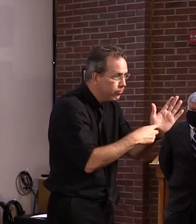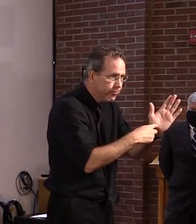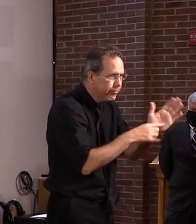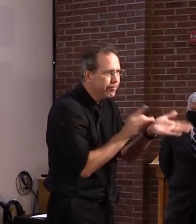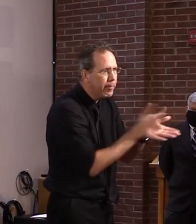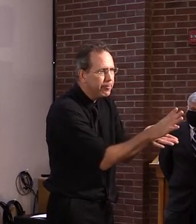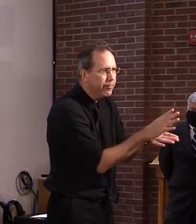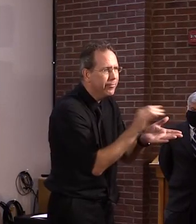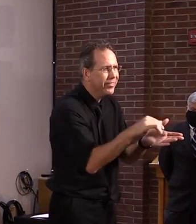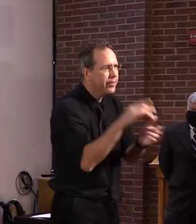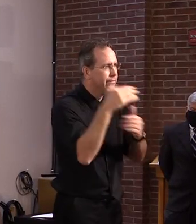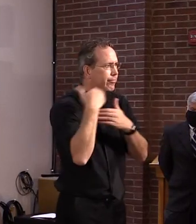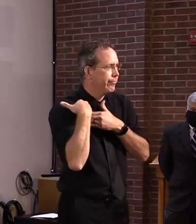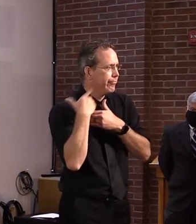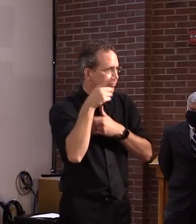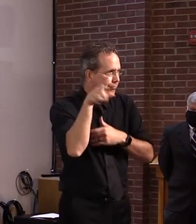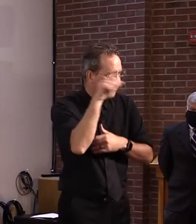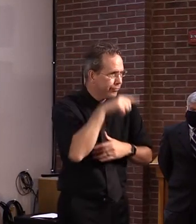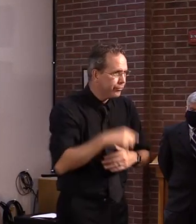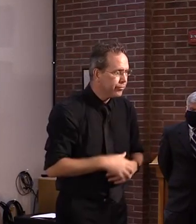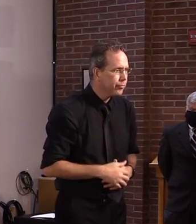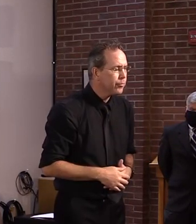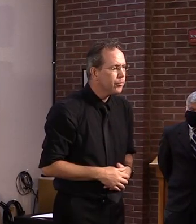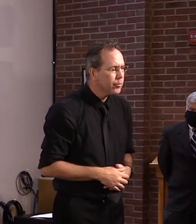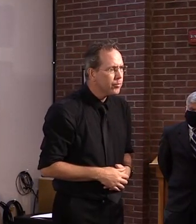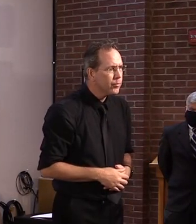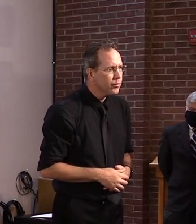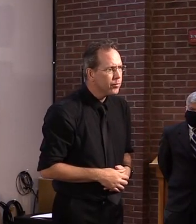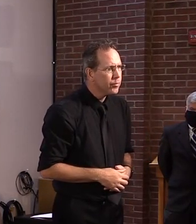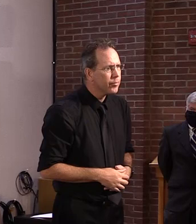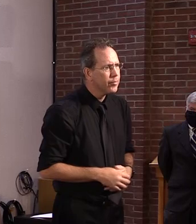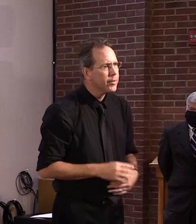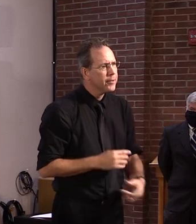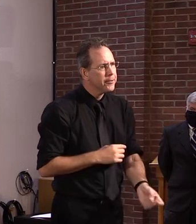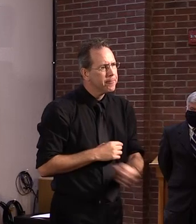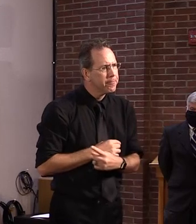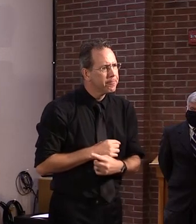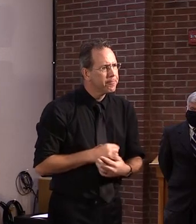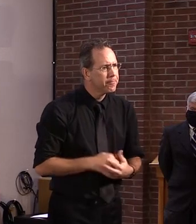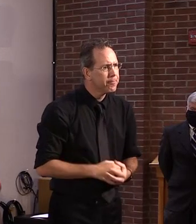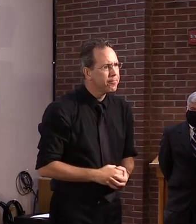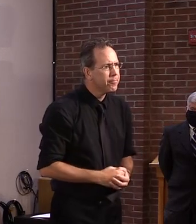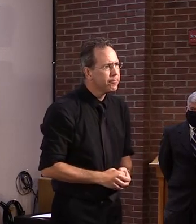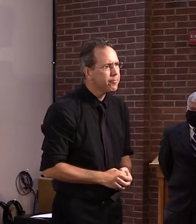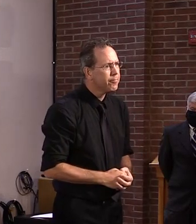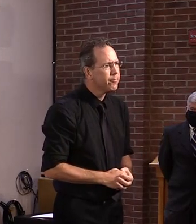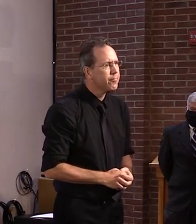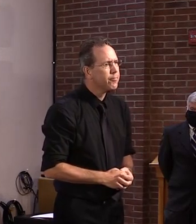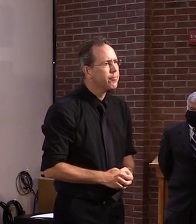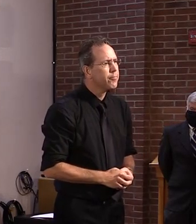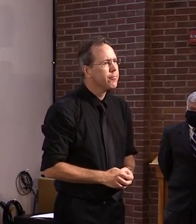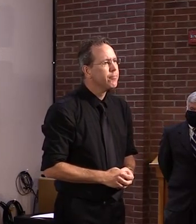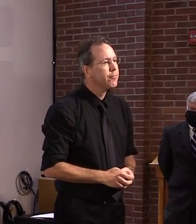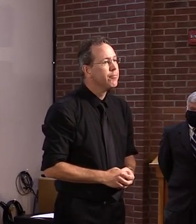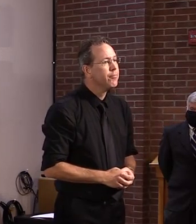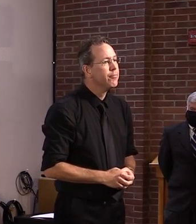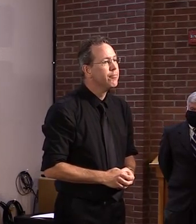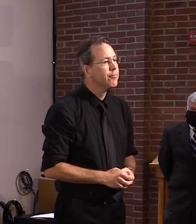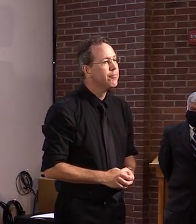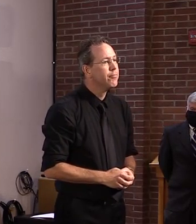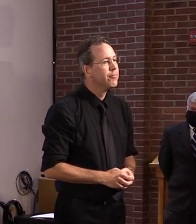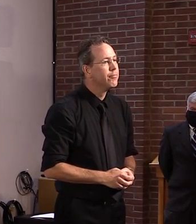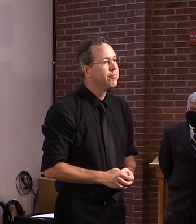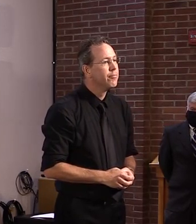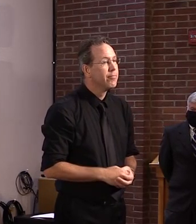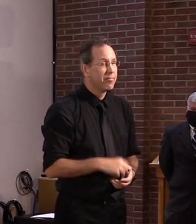Is it reasonable to expect 18, 19, 20 year olds to, to follow these rules and these guidelines and not act like college kids,